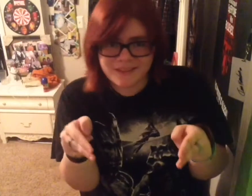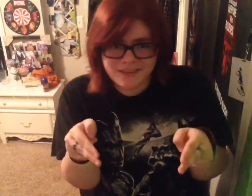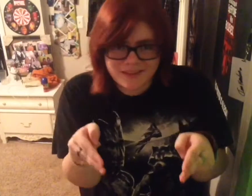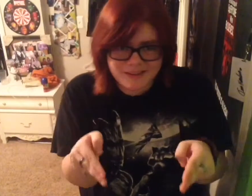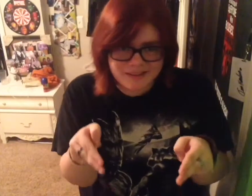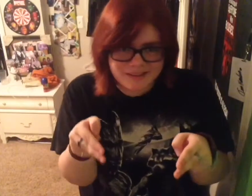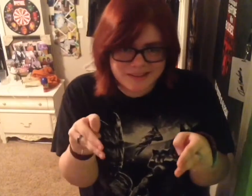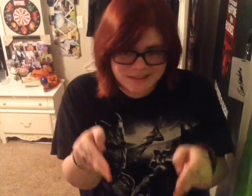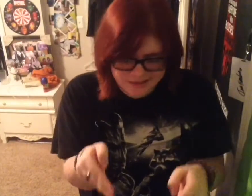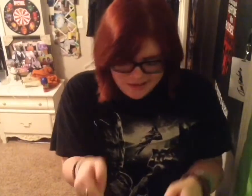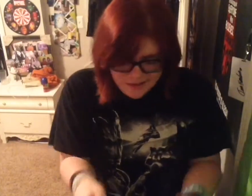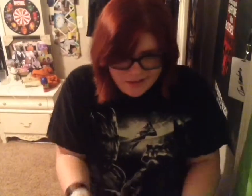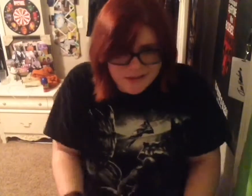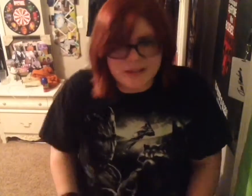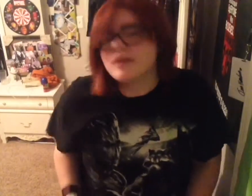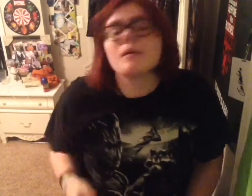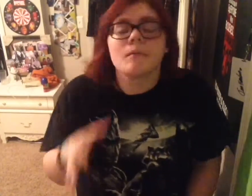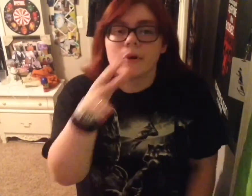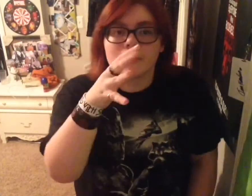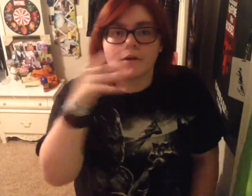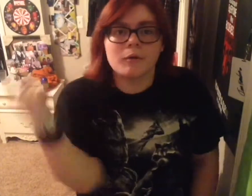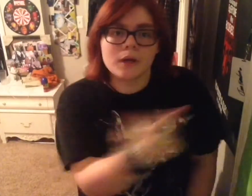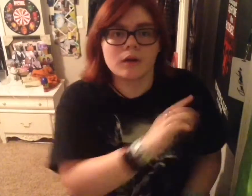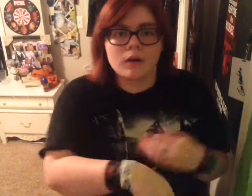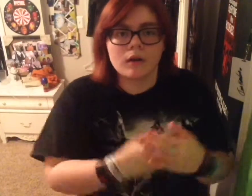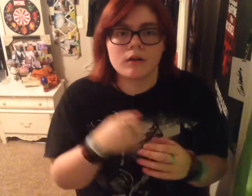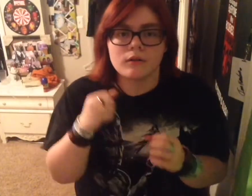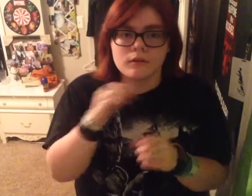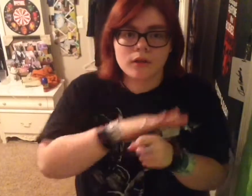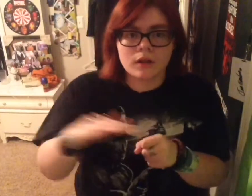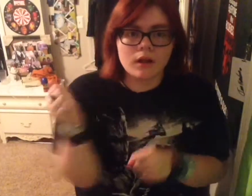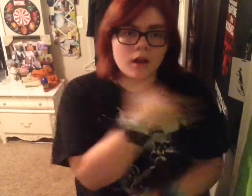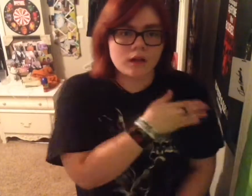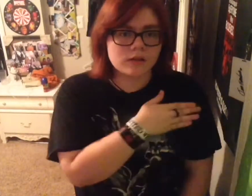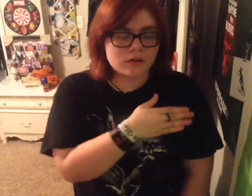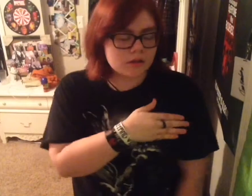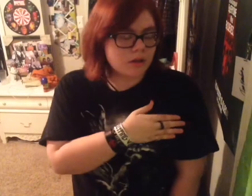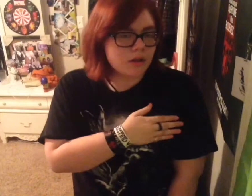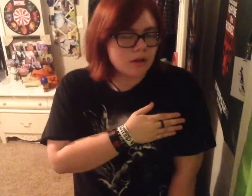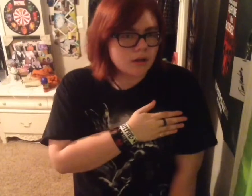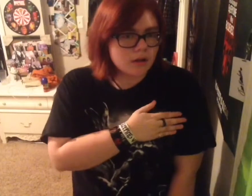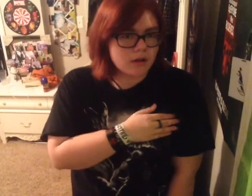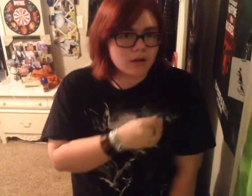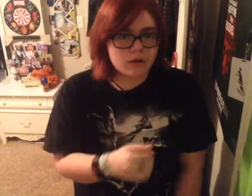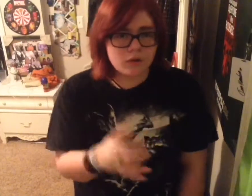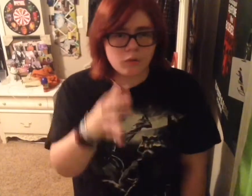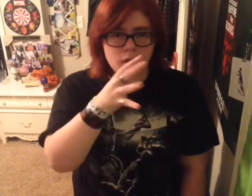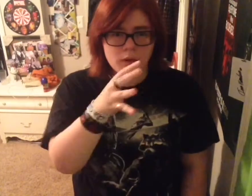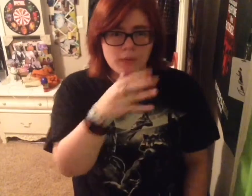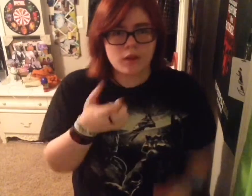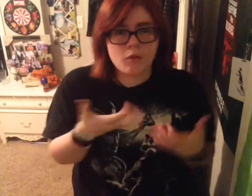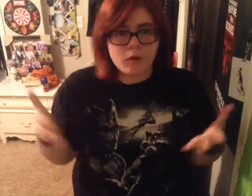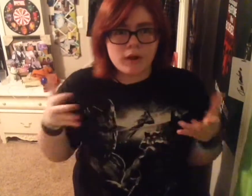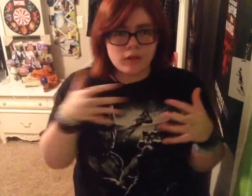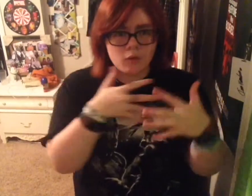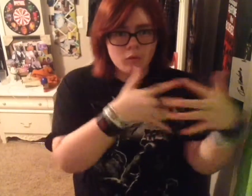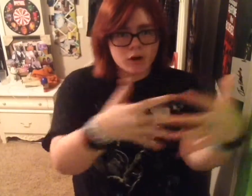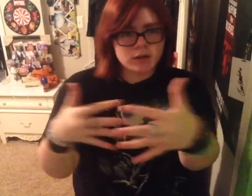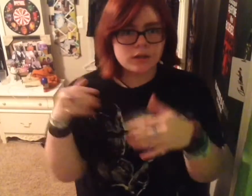your size Mama, we're all full of lies My mother was awarded